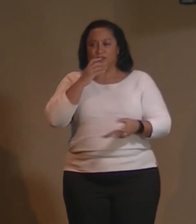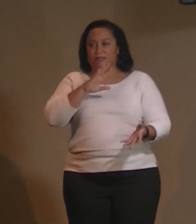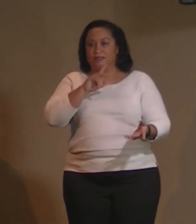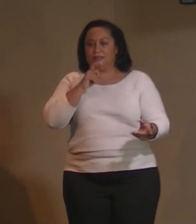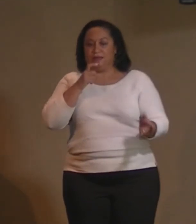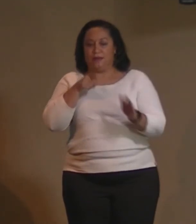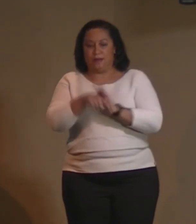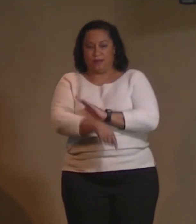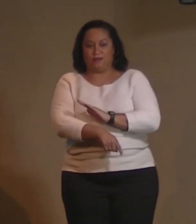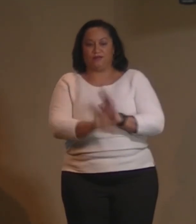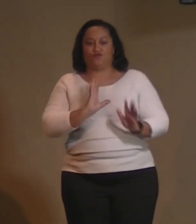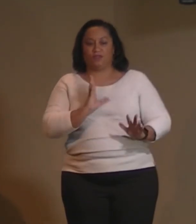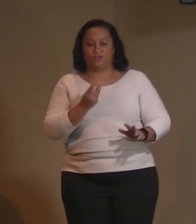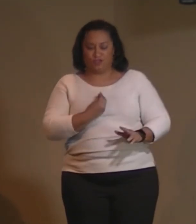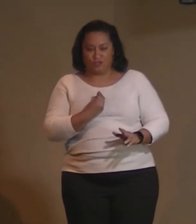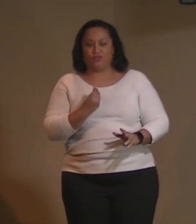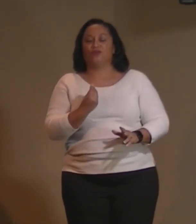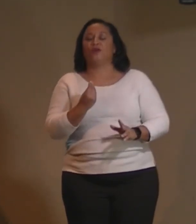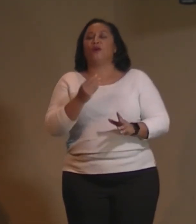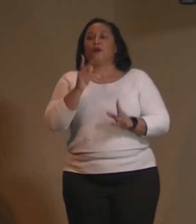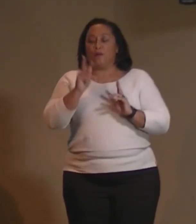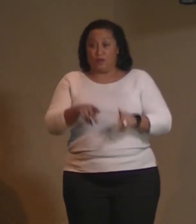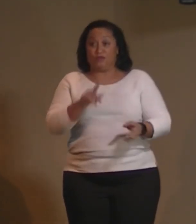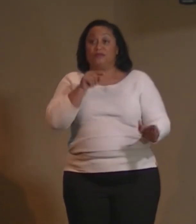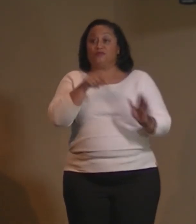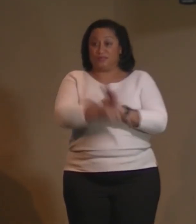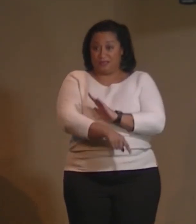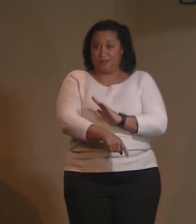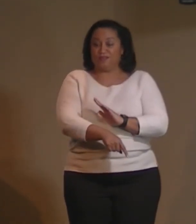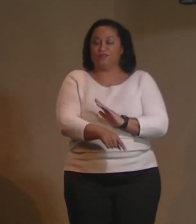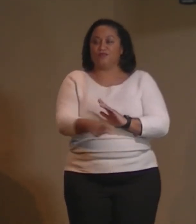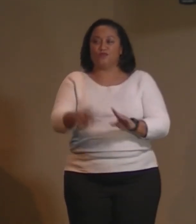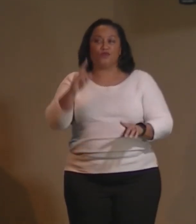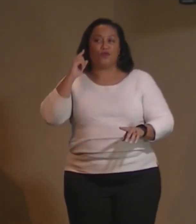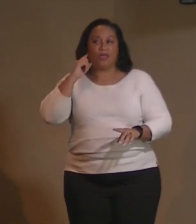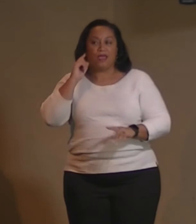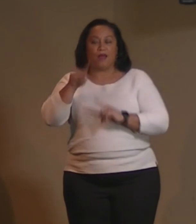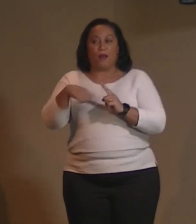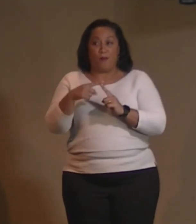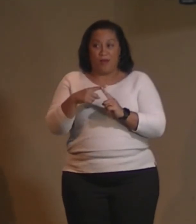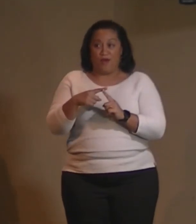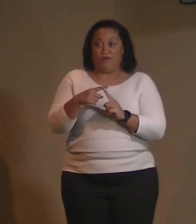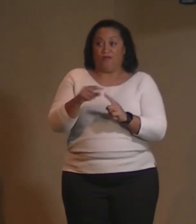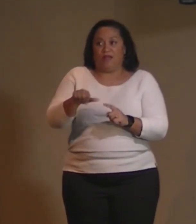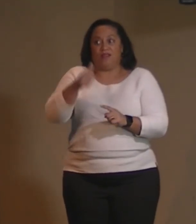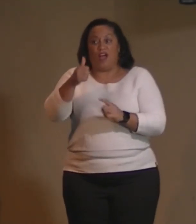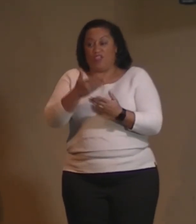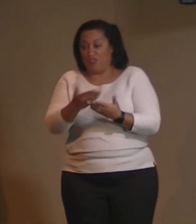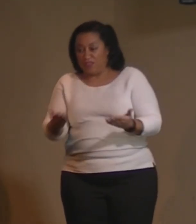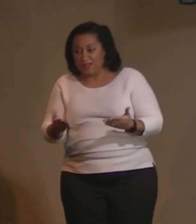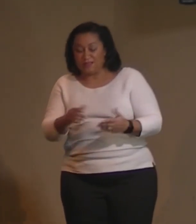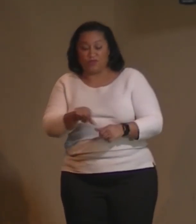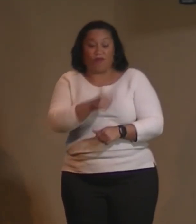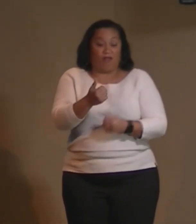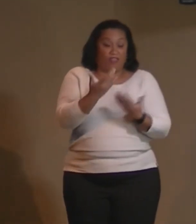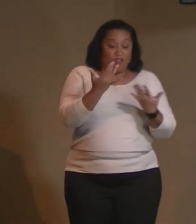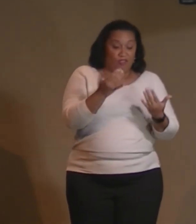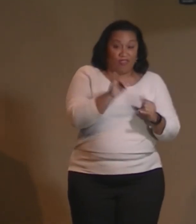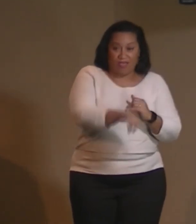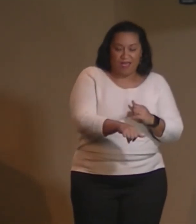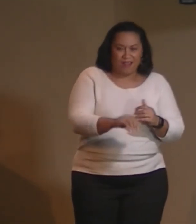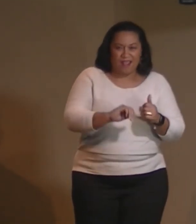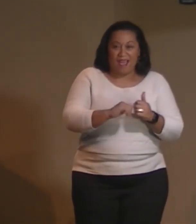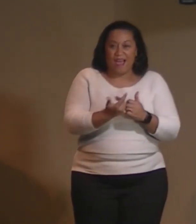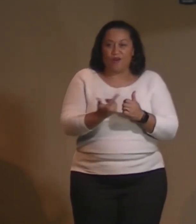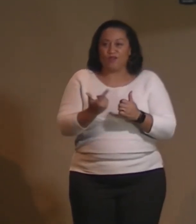When you hear about another this or another that that is still happening, how do you re-acclimate